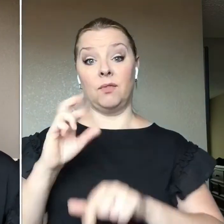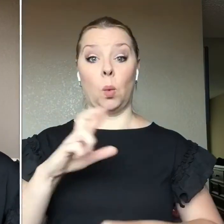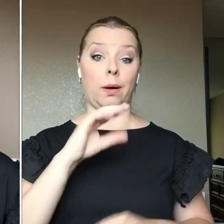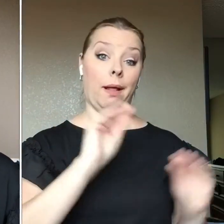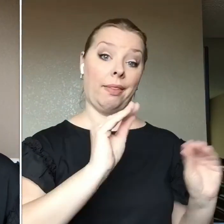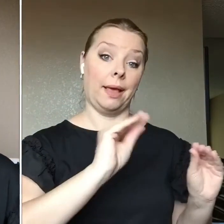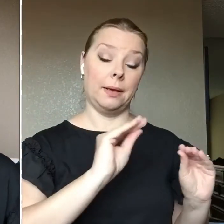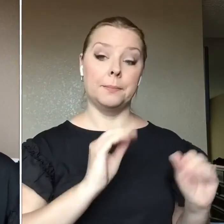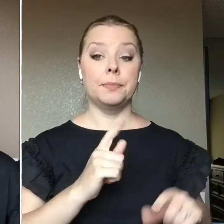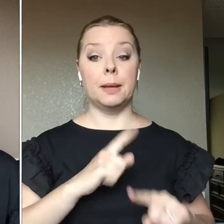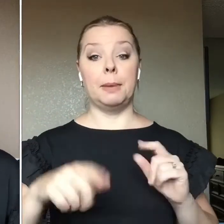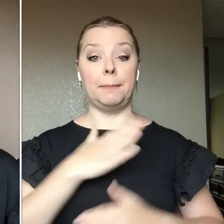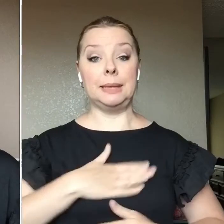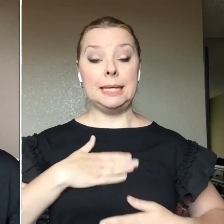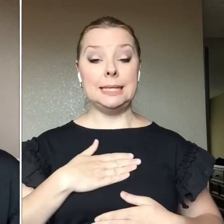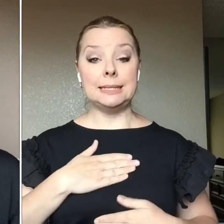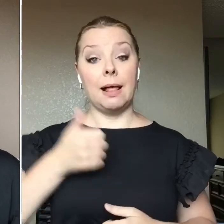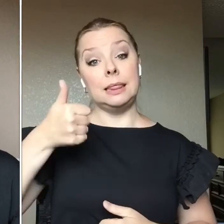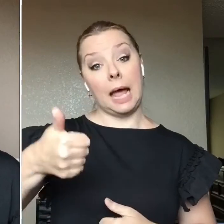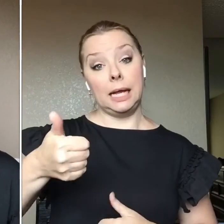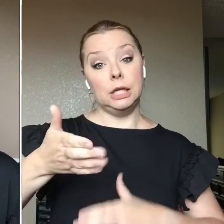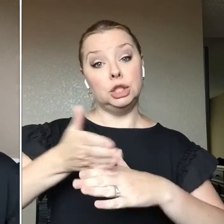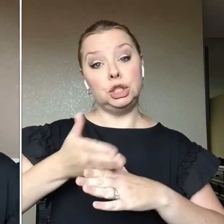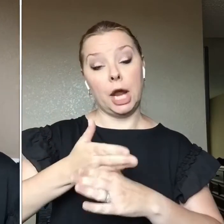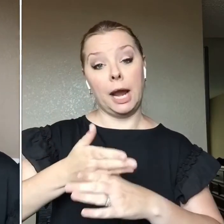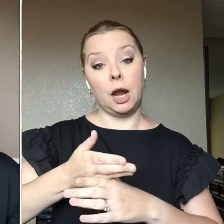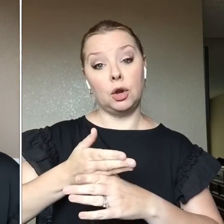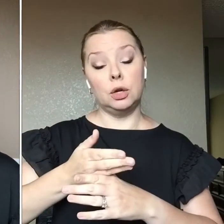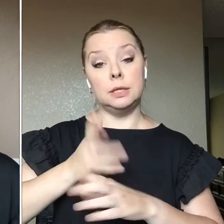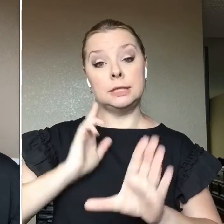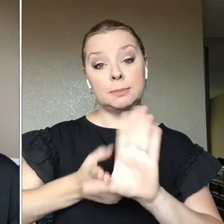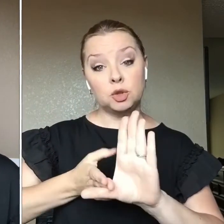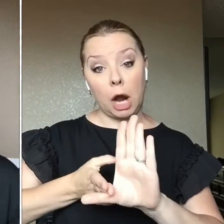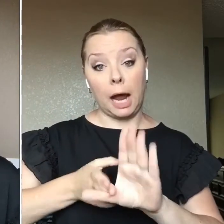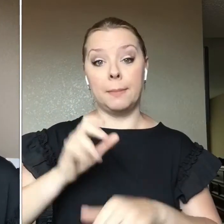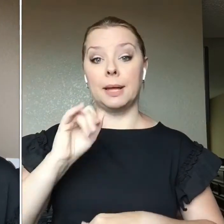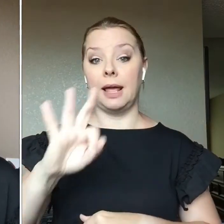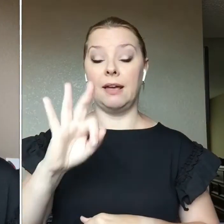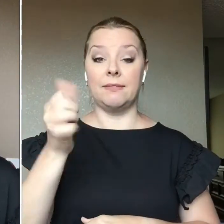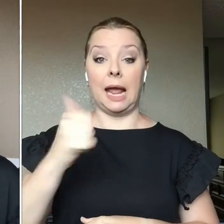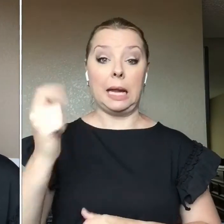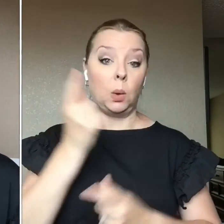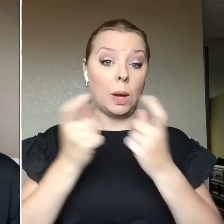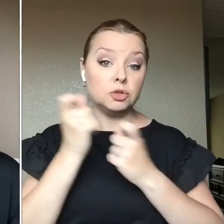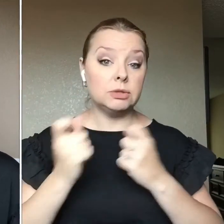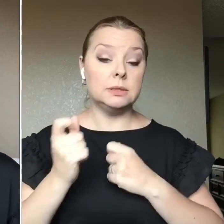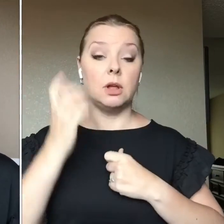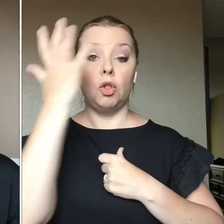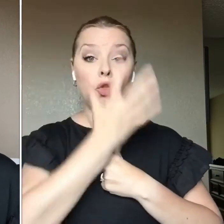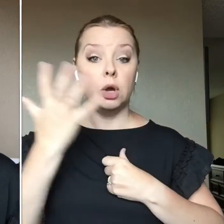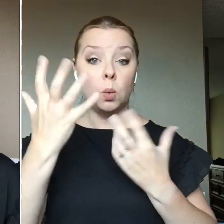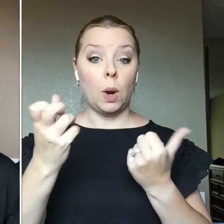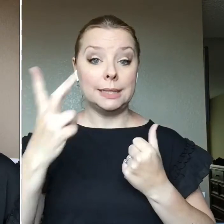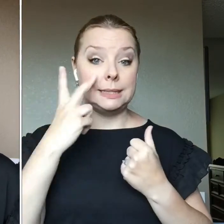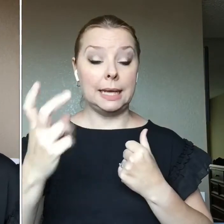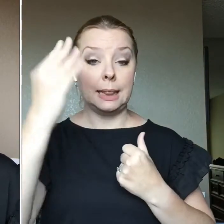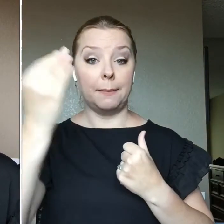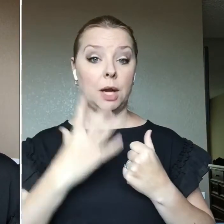Please Like Share Subscribe If you have any questions Or if there's any particular look That you would like to see Please let me know I would be happy to accommodate